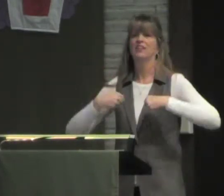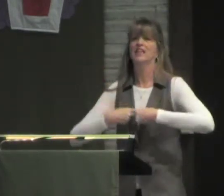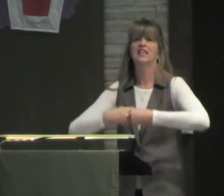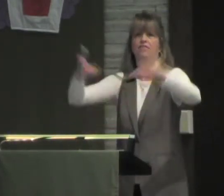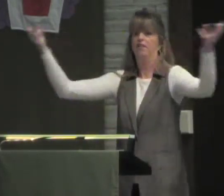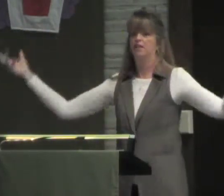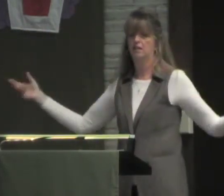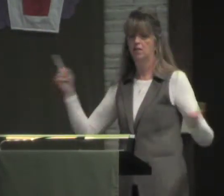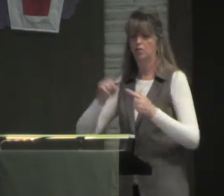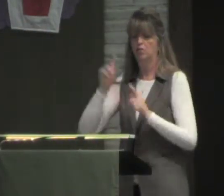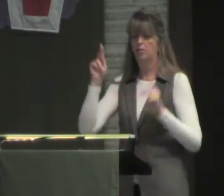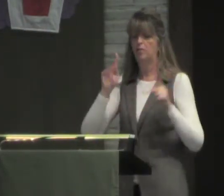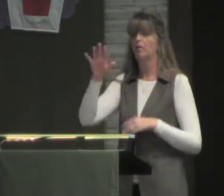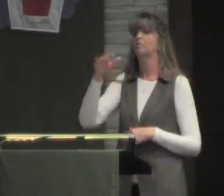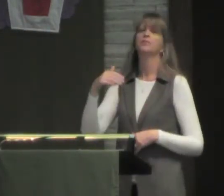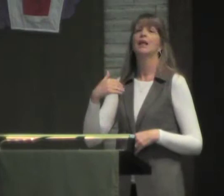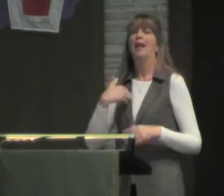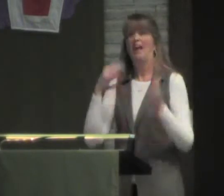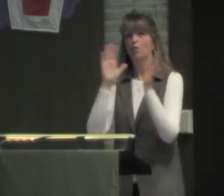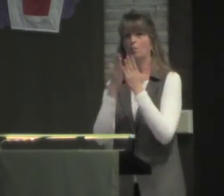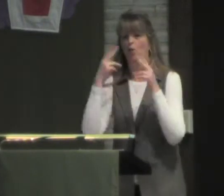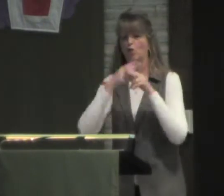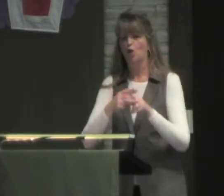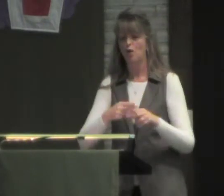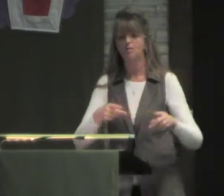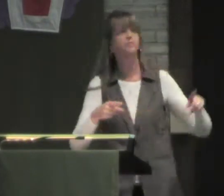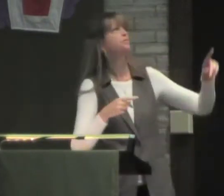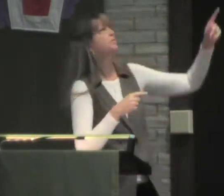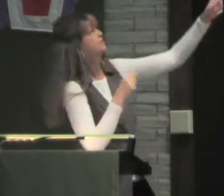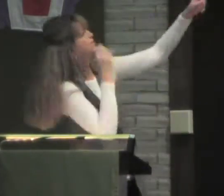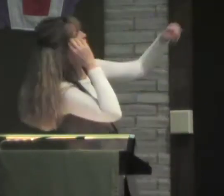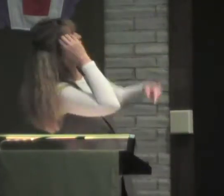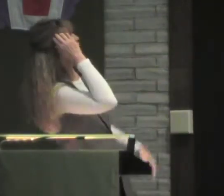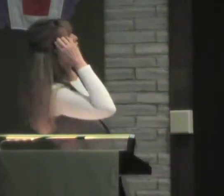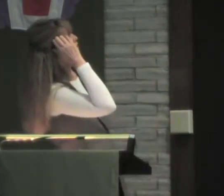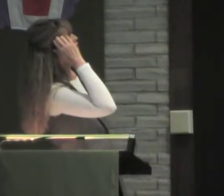you can always interpret the Bible in ways that are life-giving for all people.